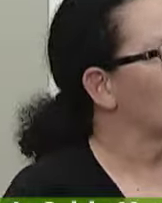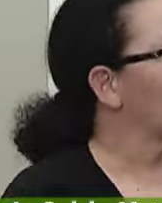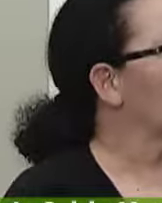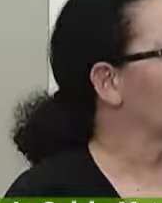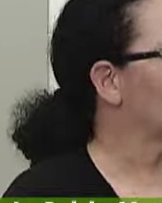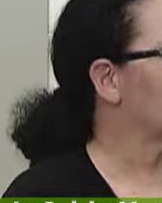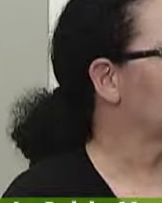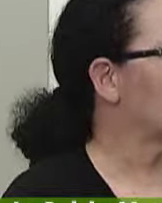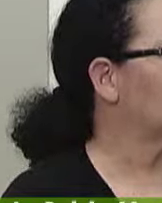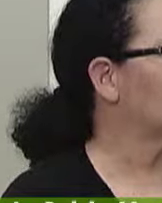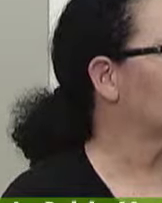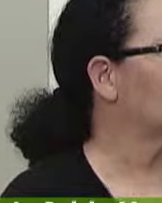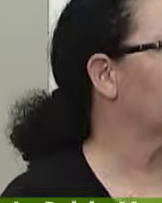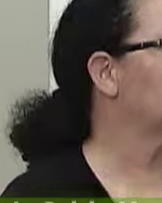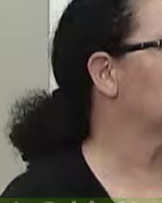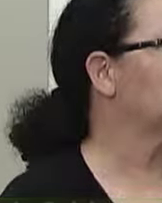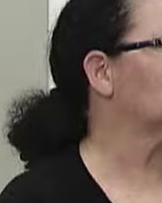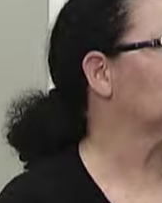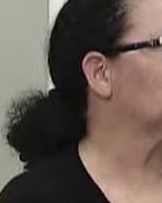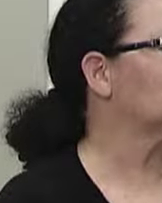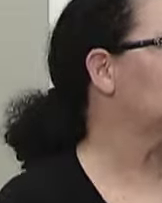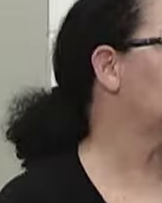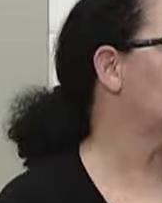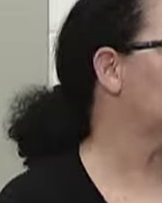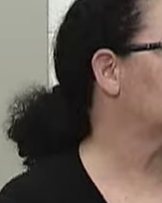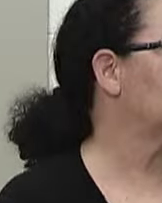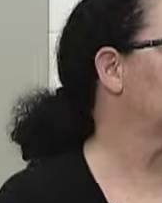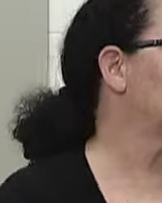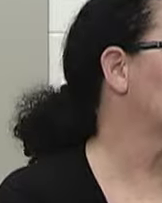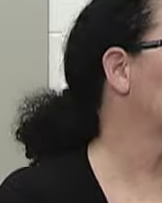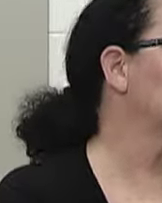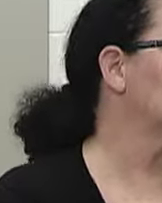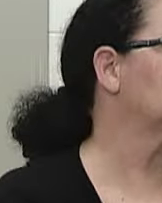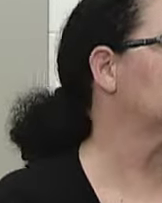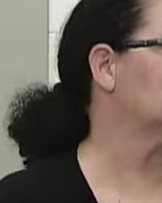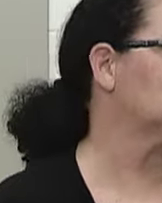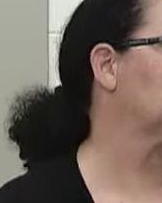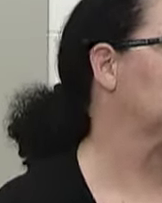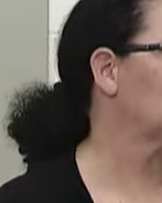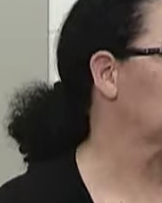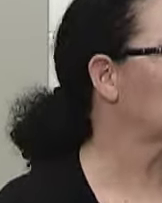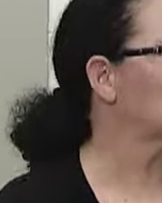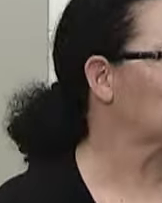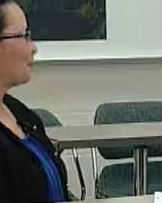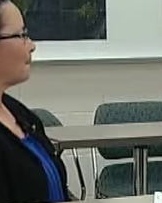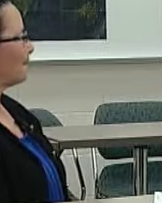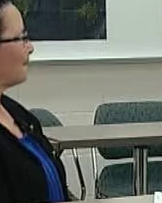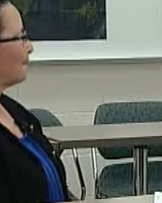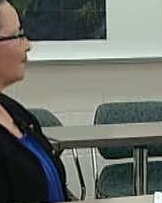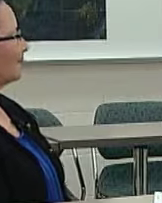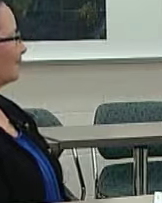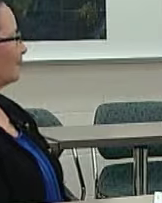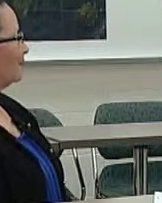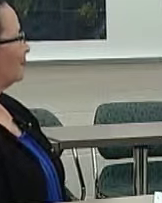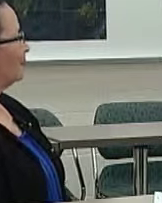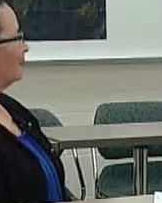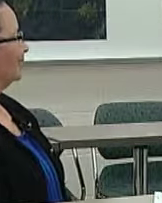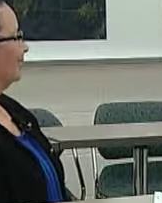performance-based class. So it's a great place to learn to communicate in the languages that you're studying. Wonderful. And speaking of that, I'm